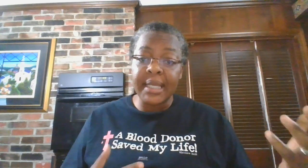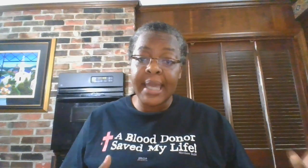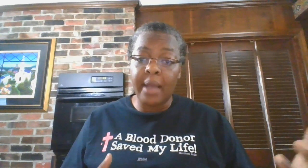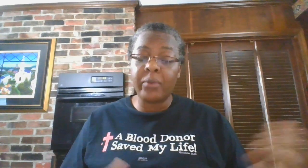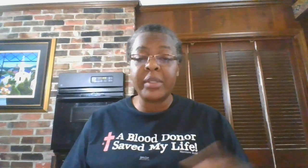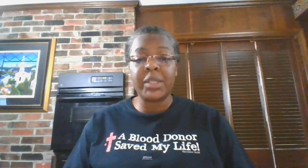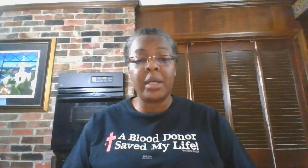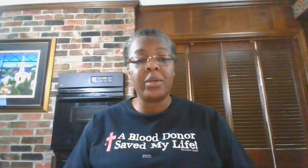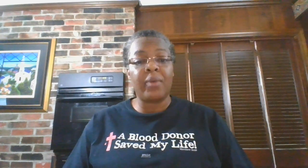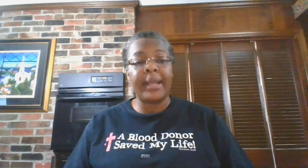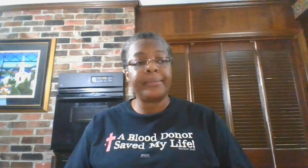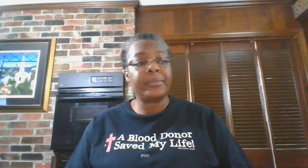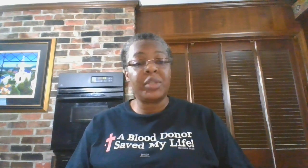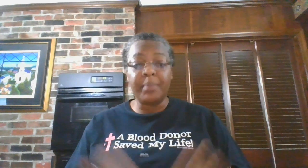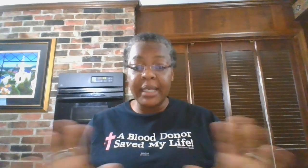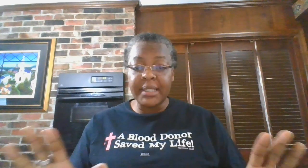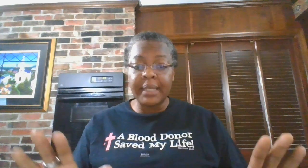encounter with John Gray. She meets him.